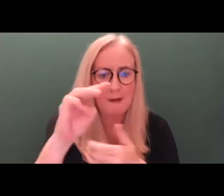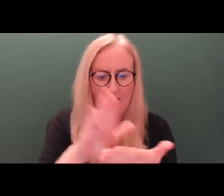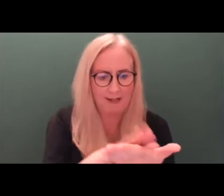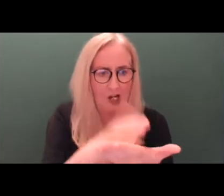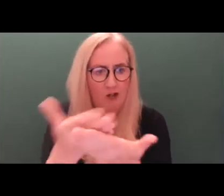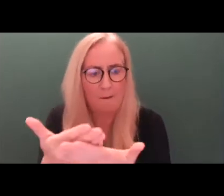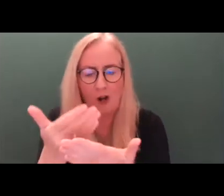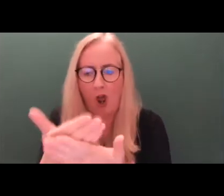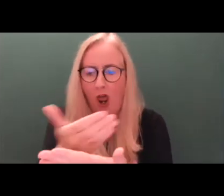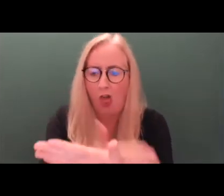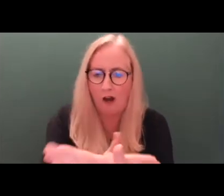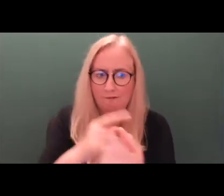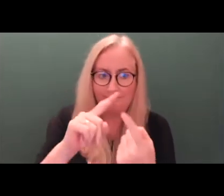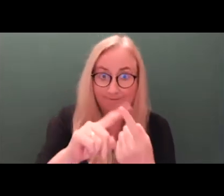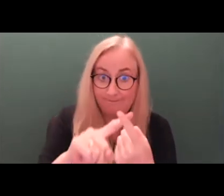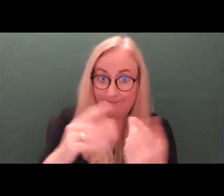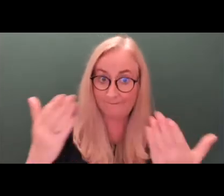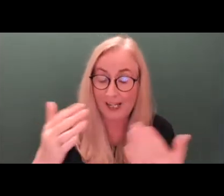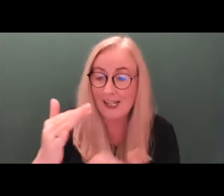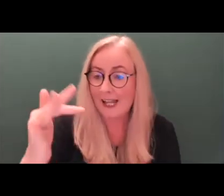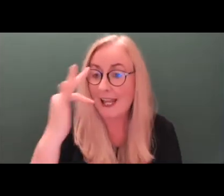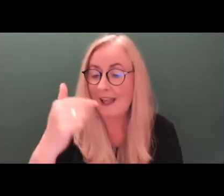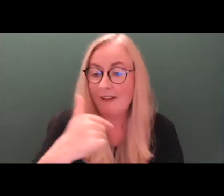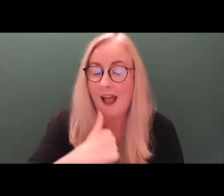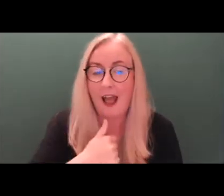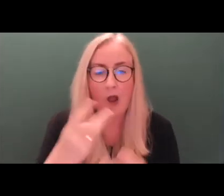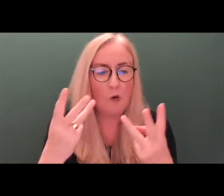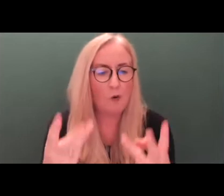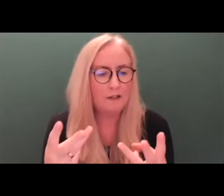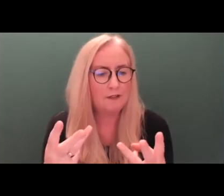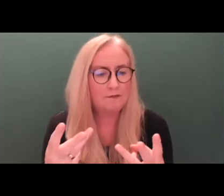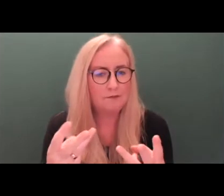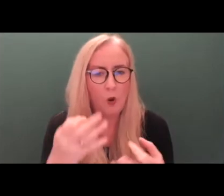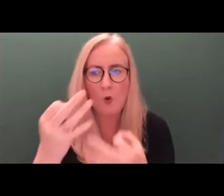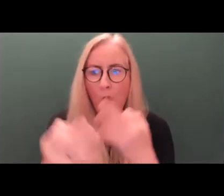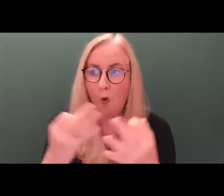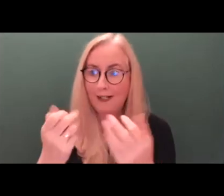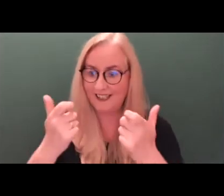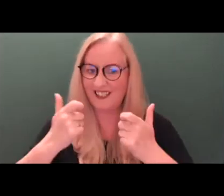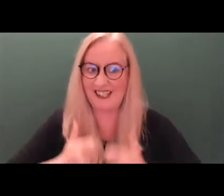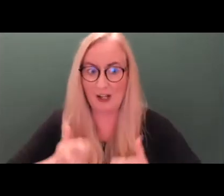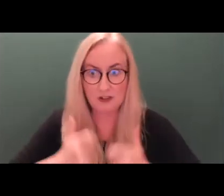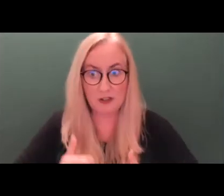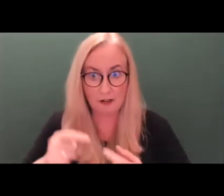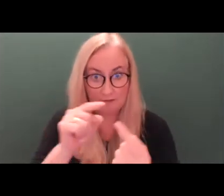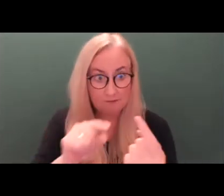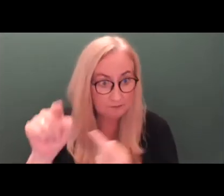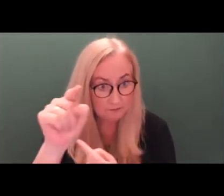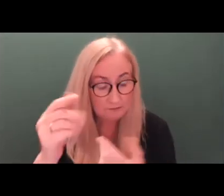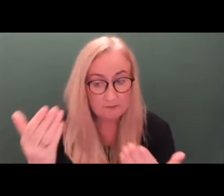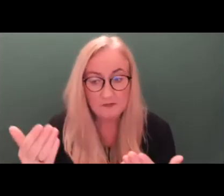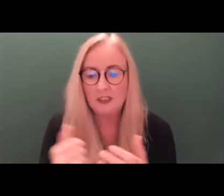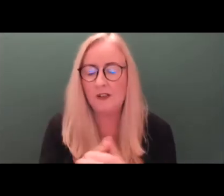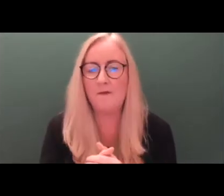Like if I want to go to a solicitor and have